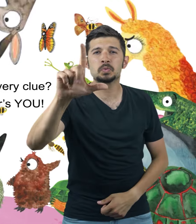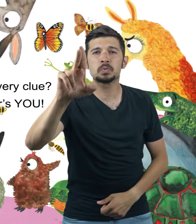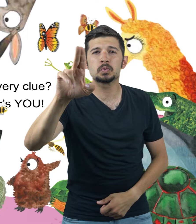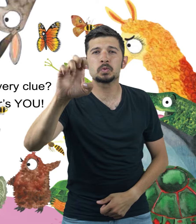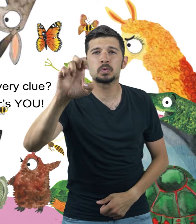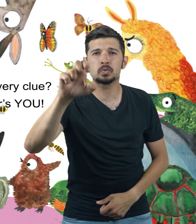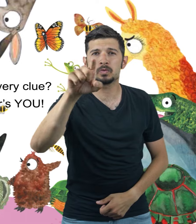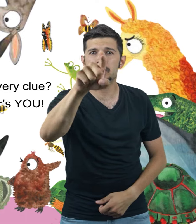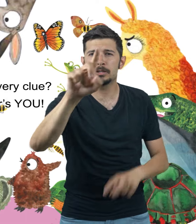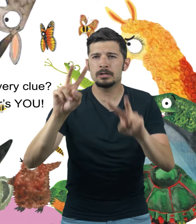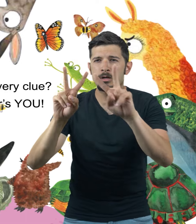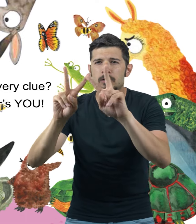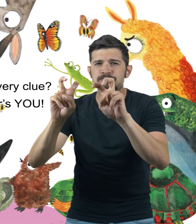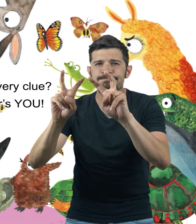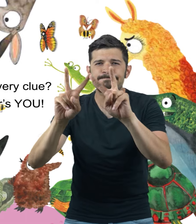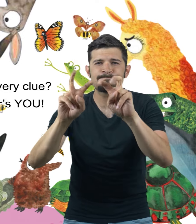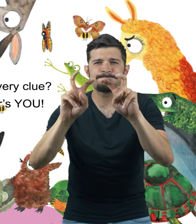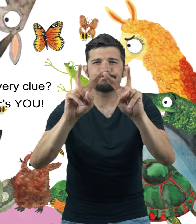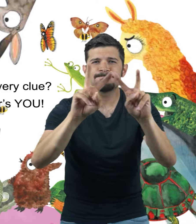Who mastered each and every clue?